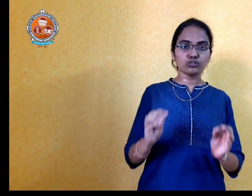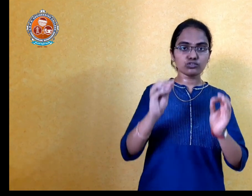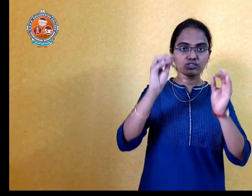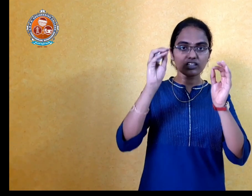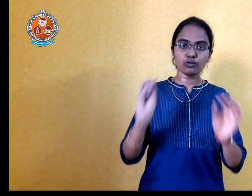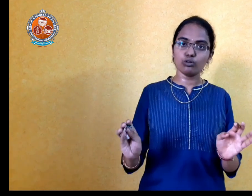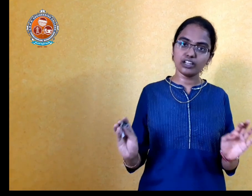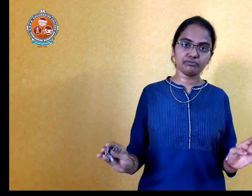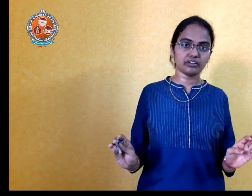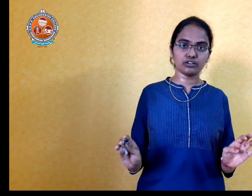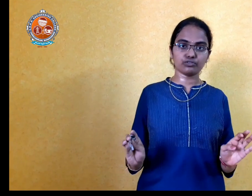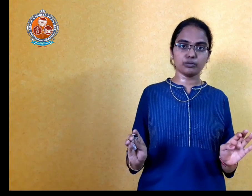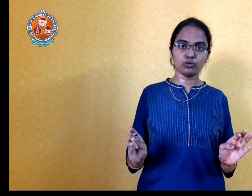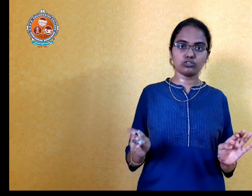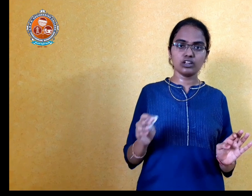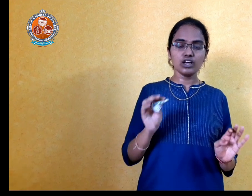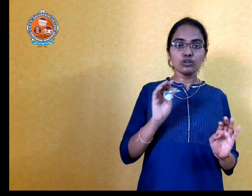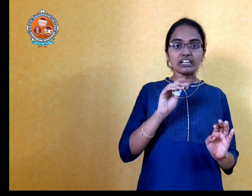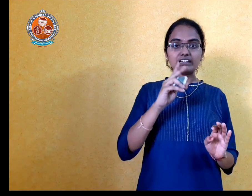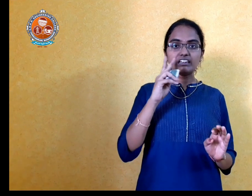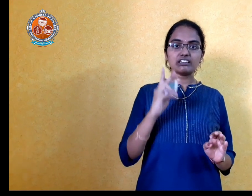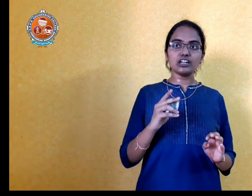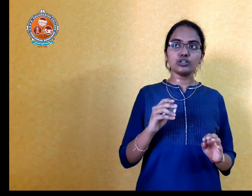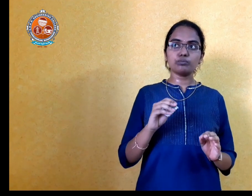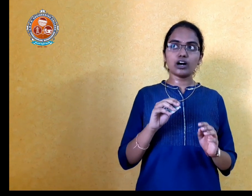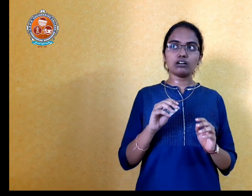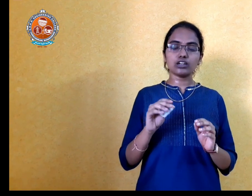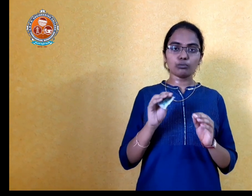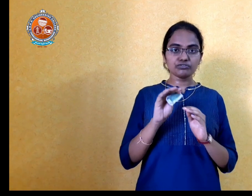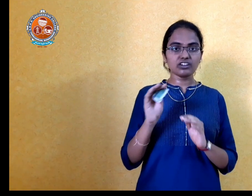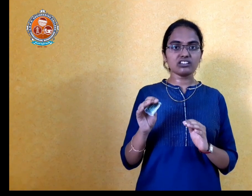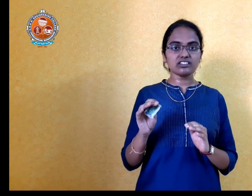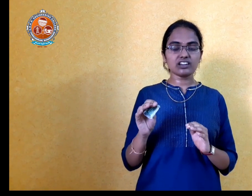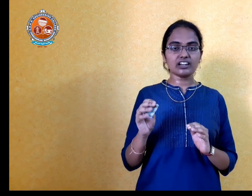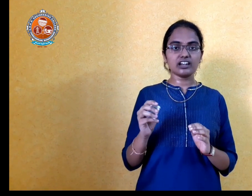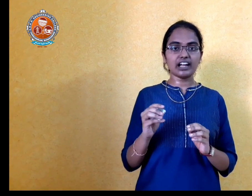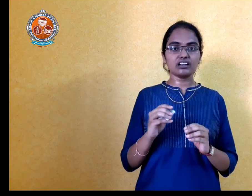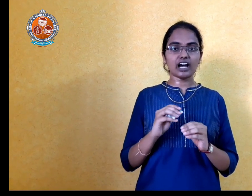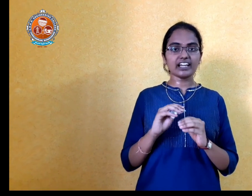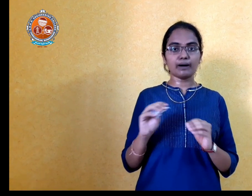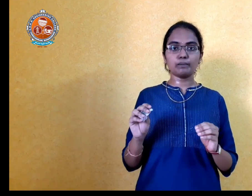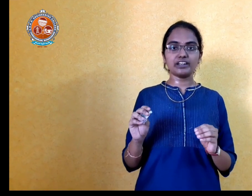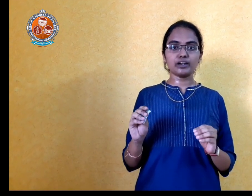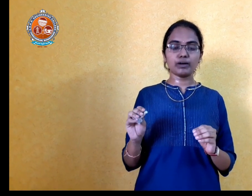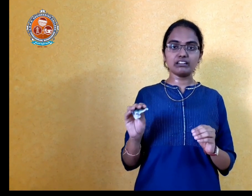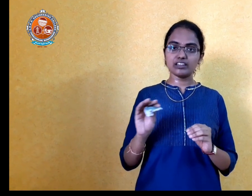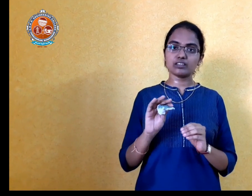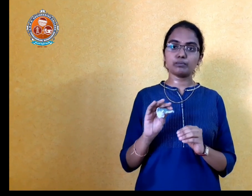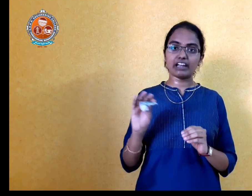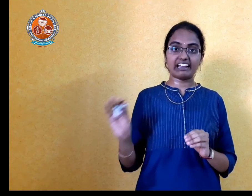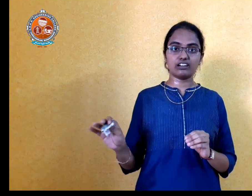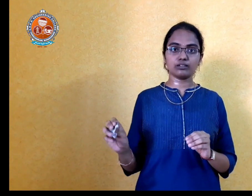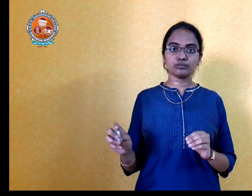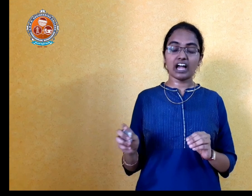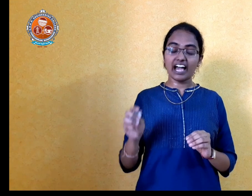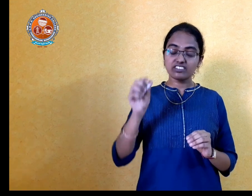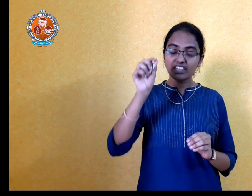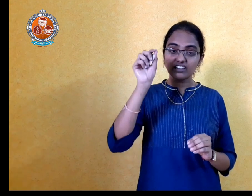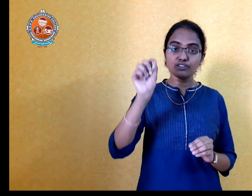used to sit only in front of the books. Literally, November 1st, I started and I completed by December end. That is the